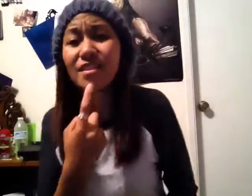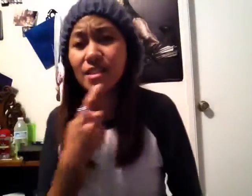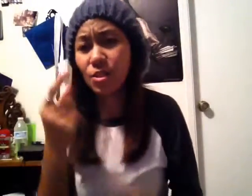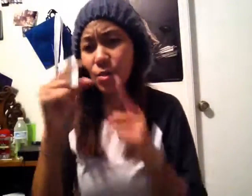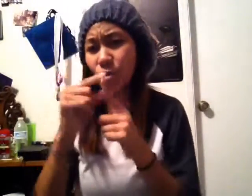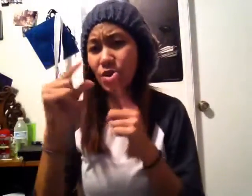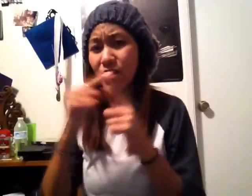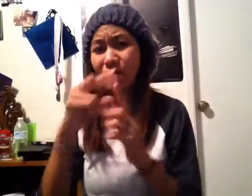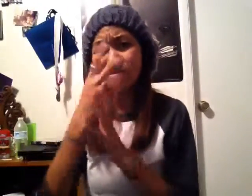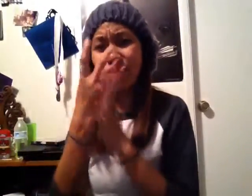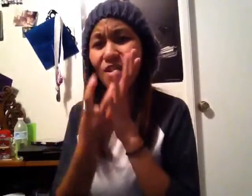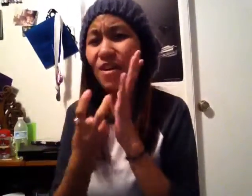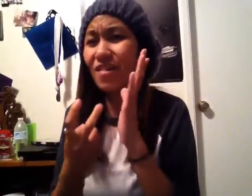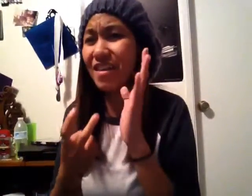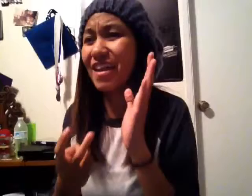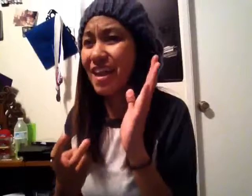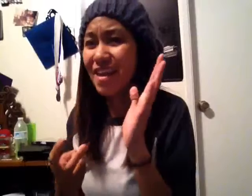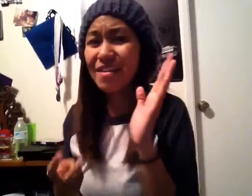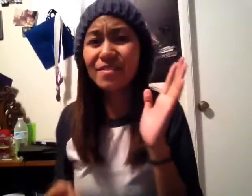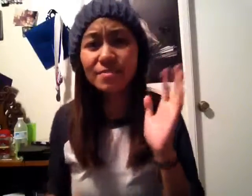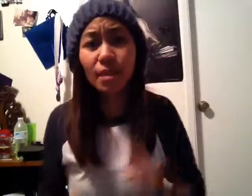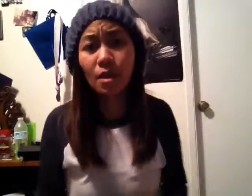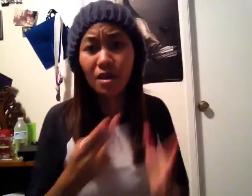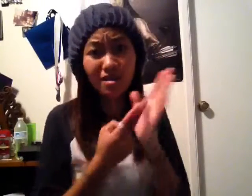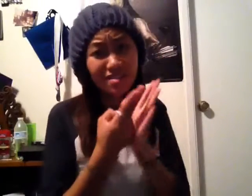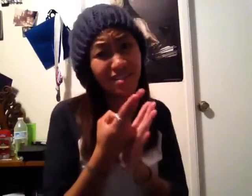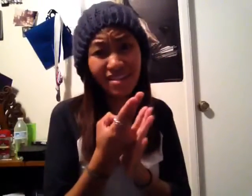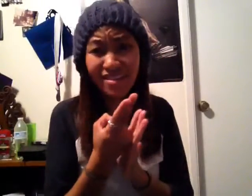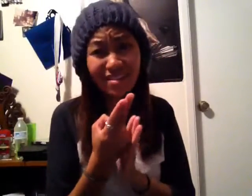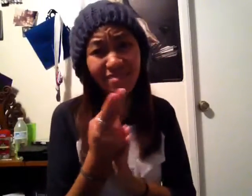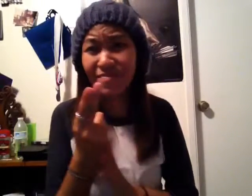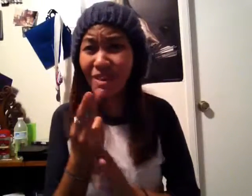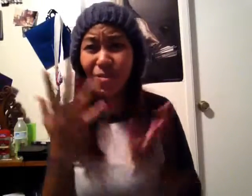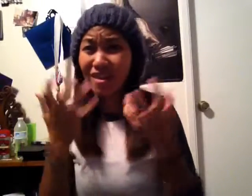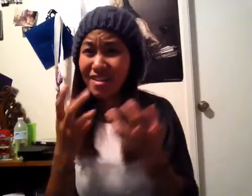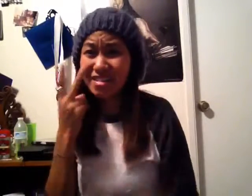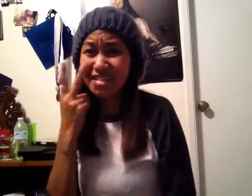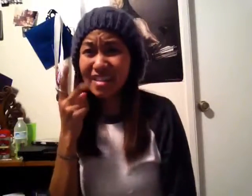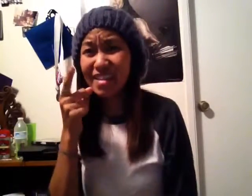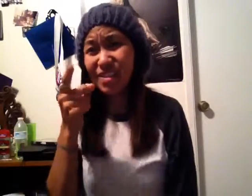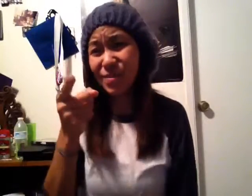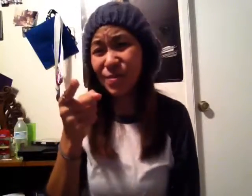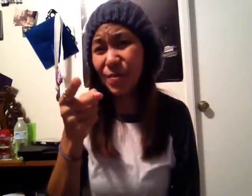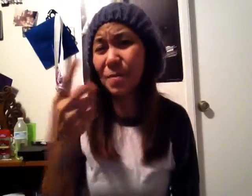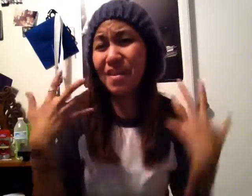let the words fall out Honestly, I wanna see you be brave